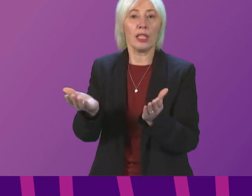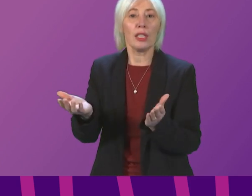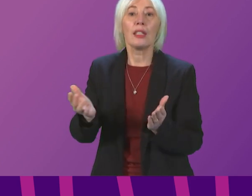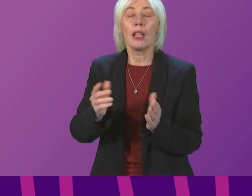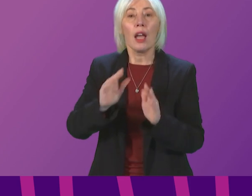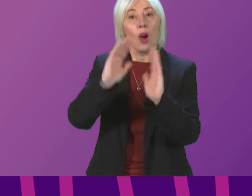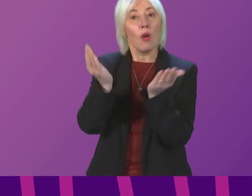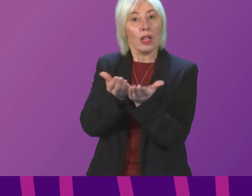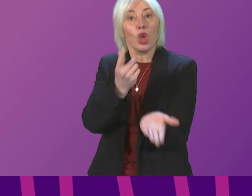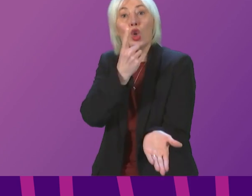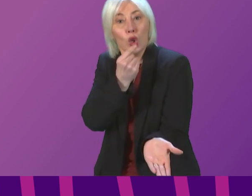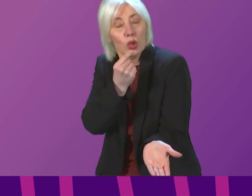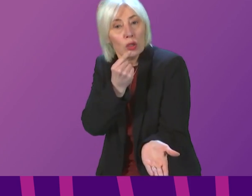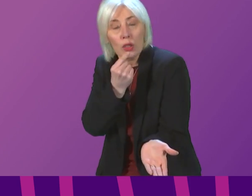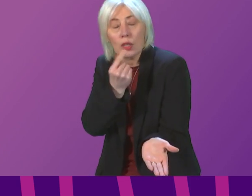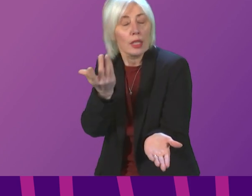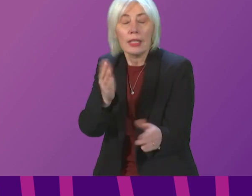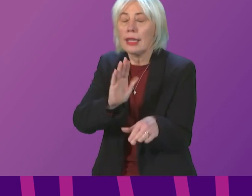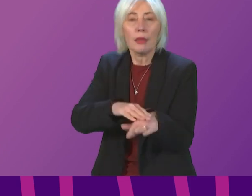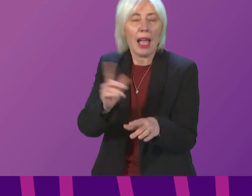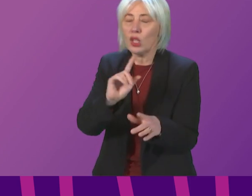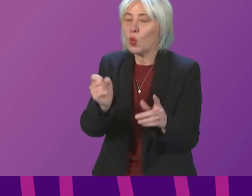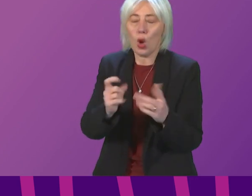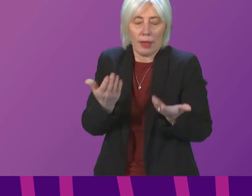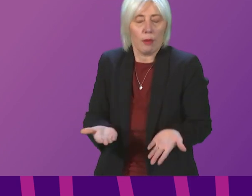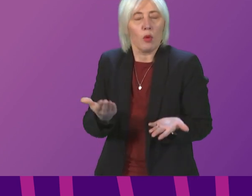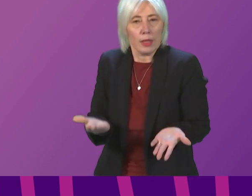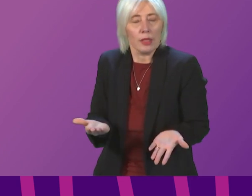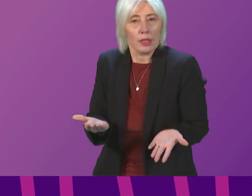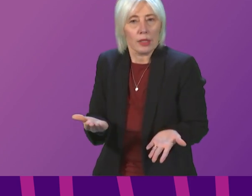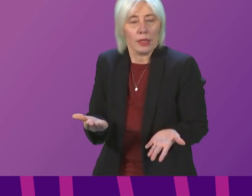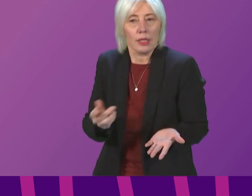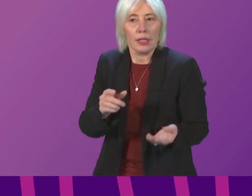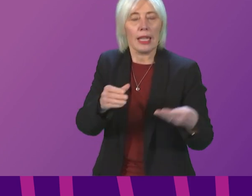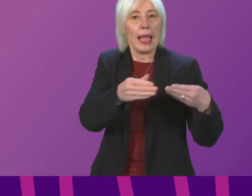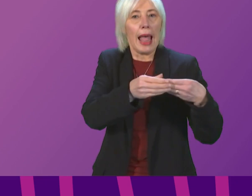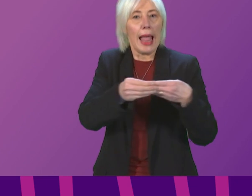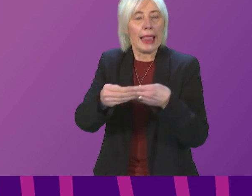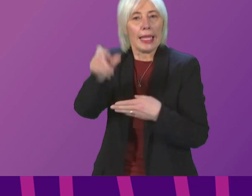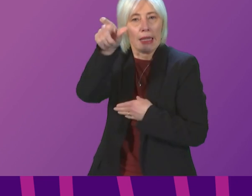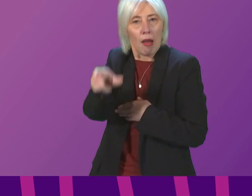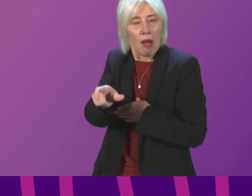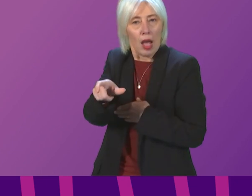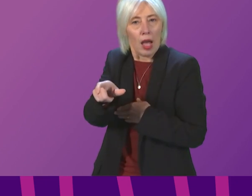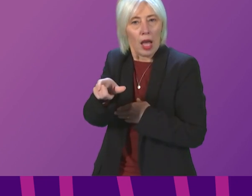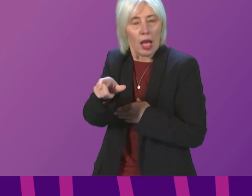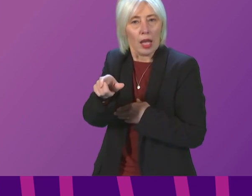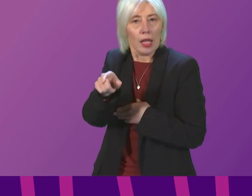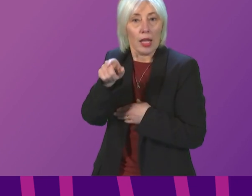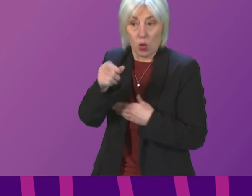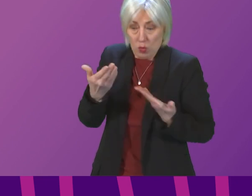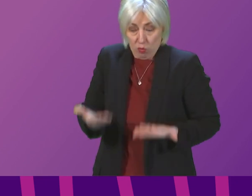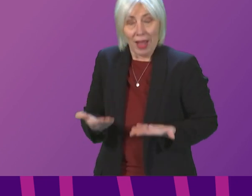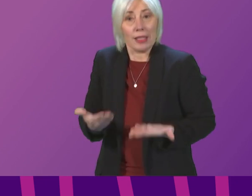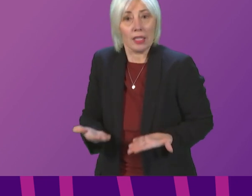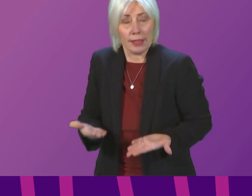regardless of what is. A leader is someone who acts in the present,